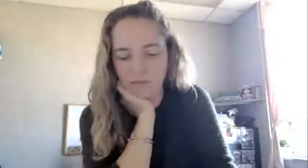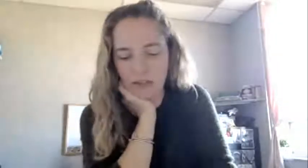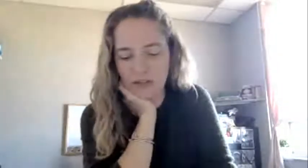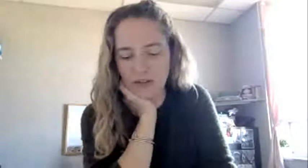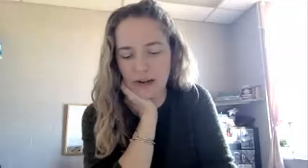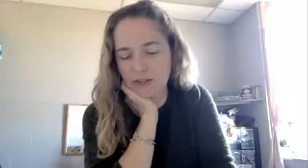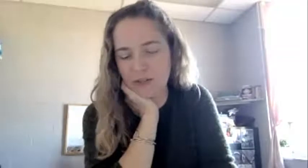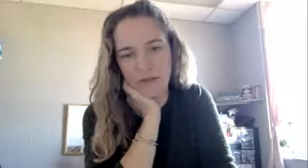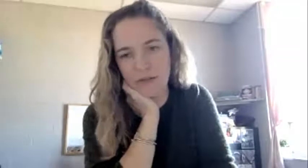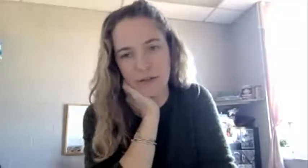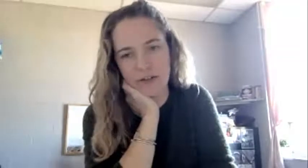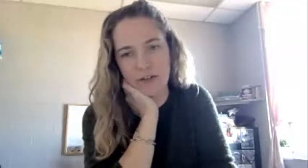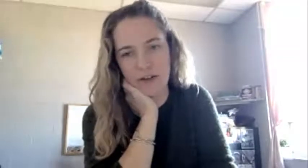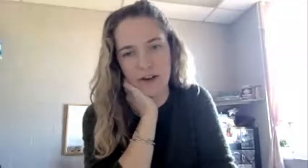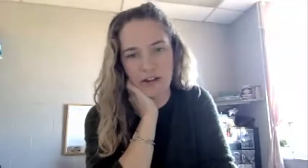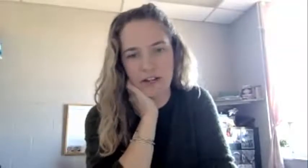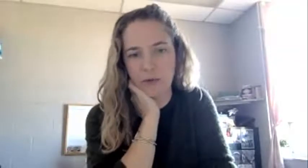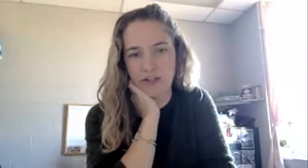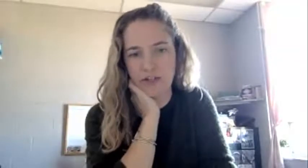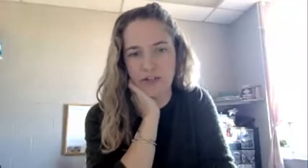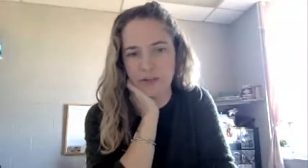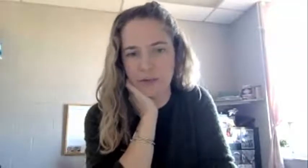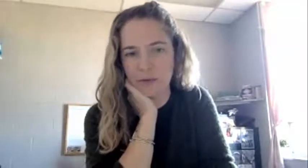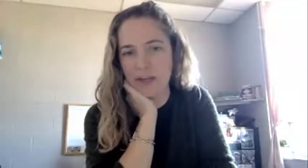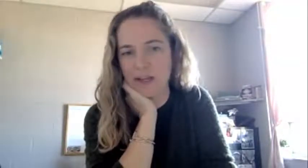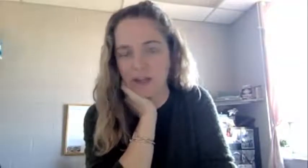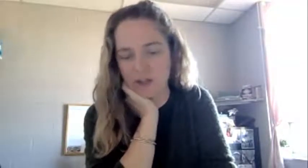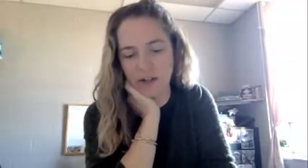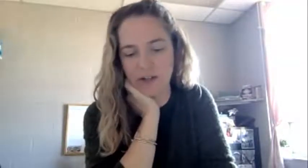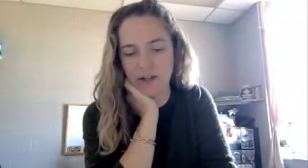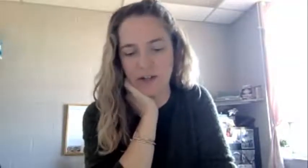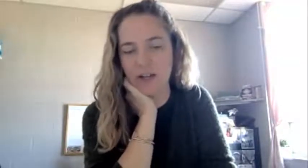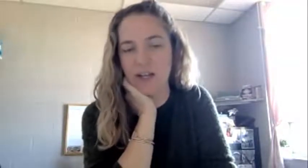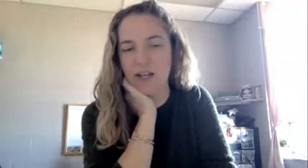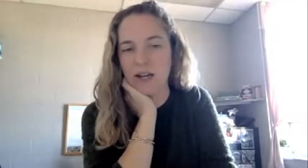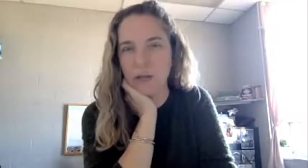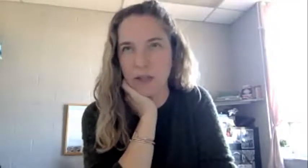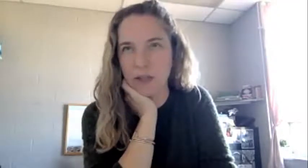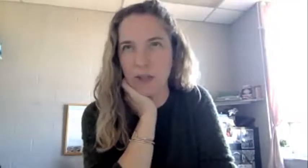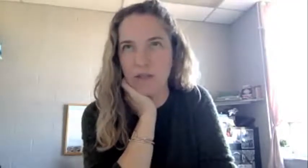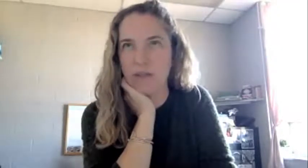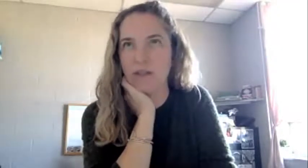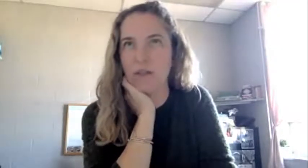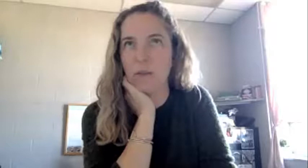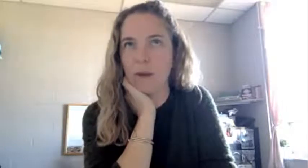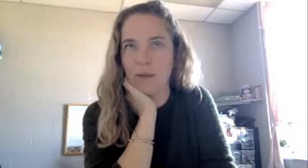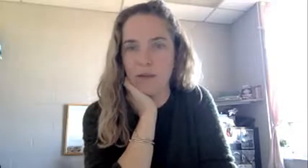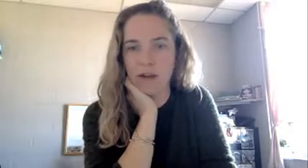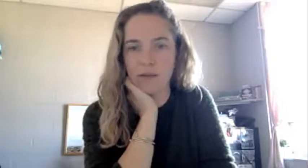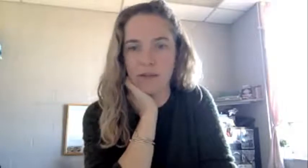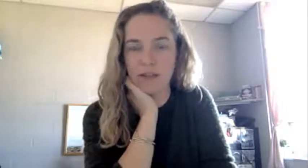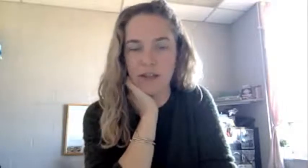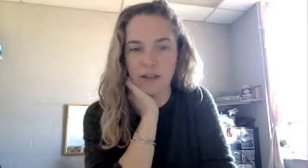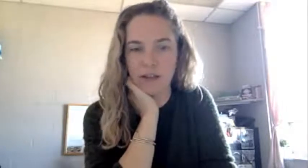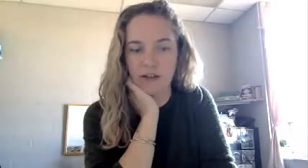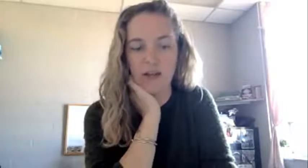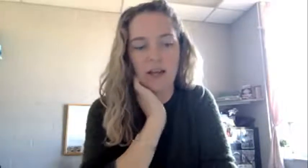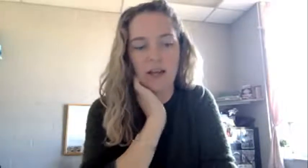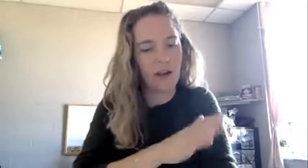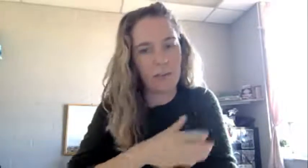So actually within my first year there, I switched to being an English major, and I really loved it. But the program that I was in had a couple